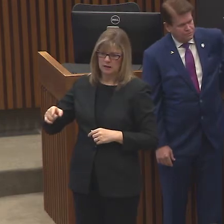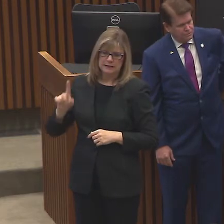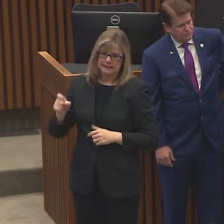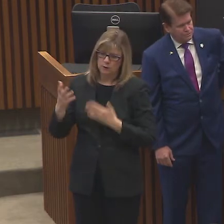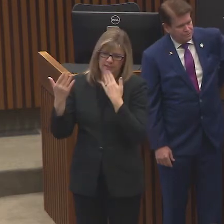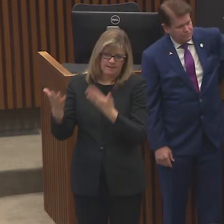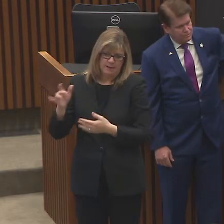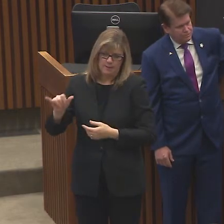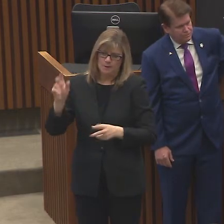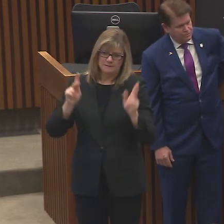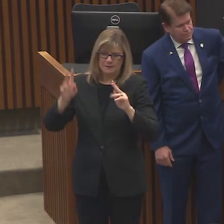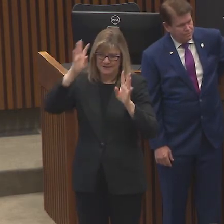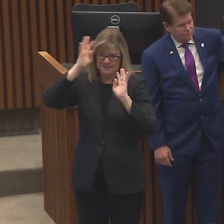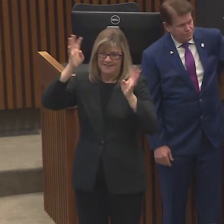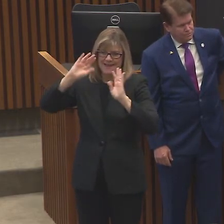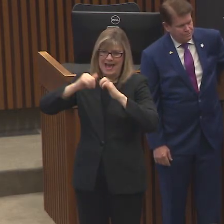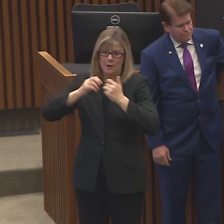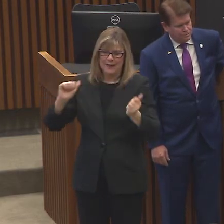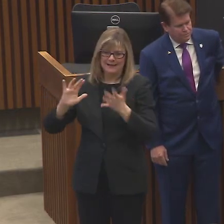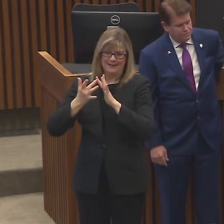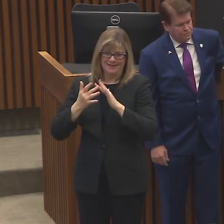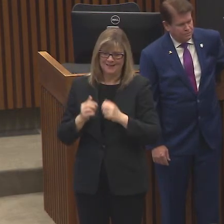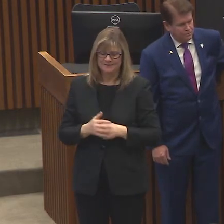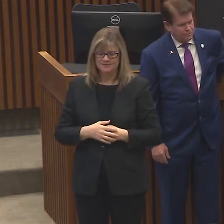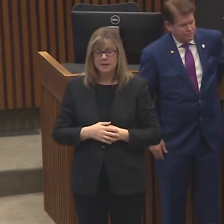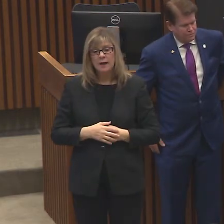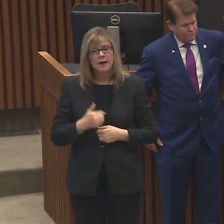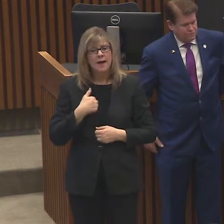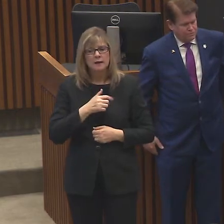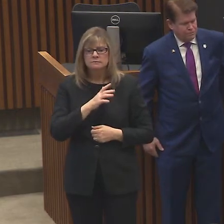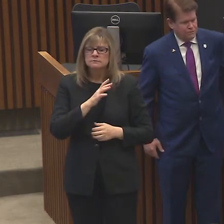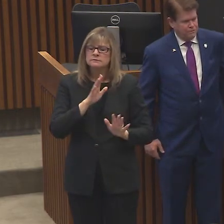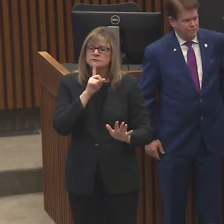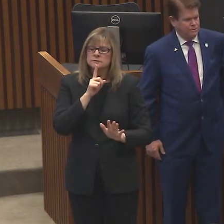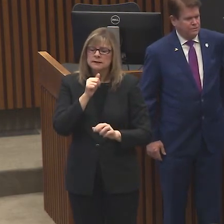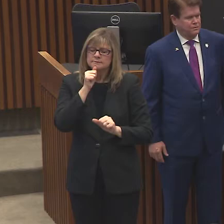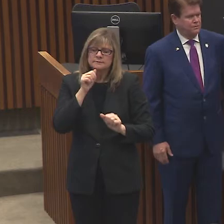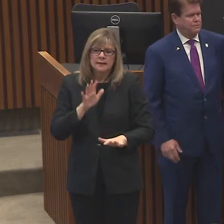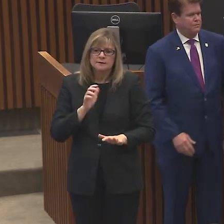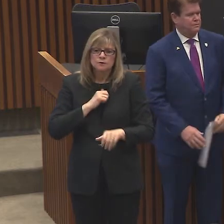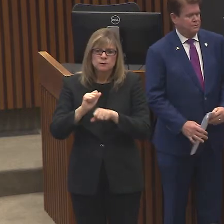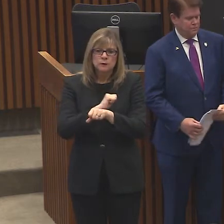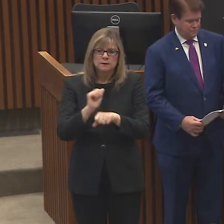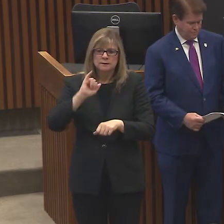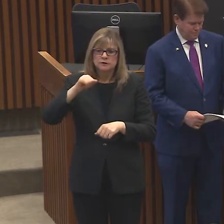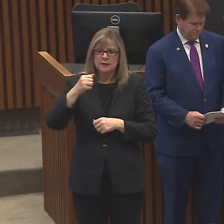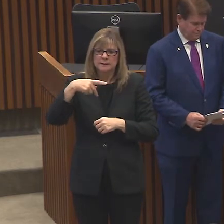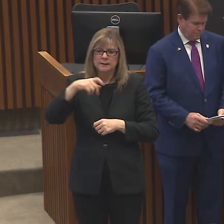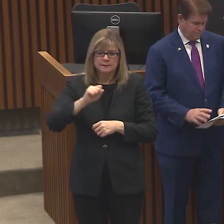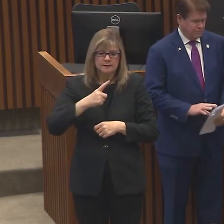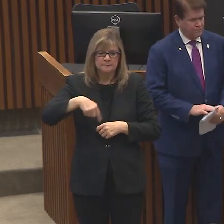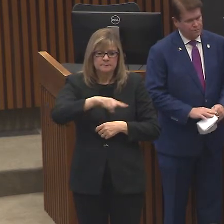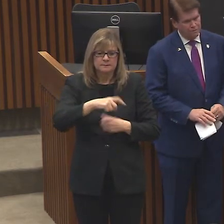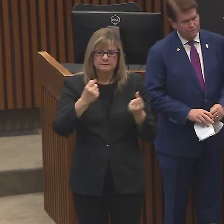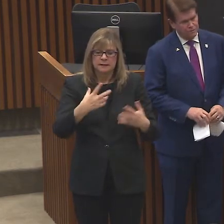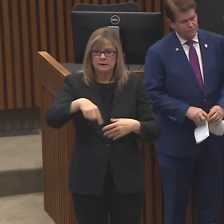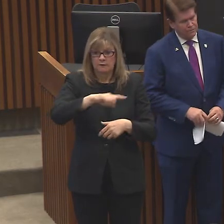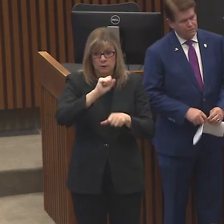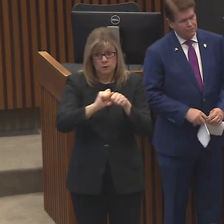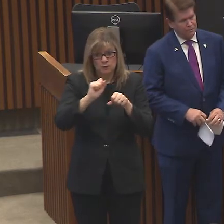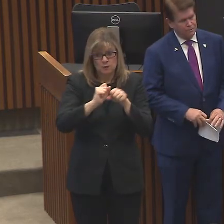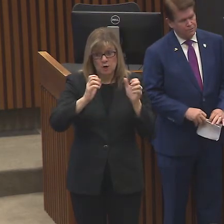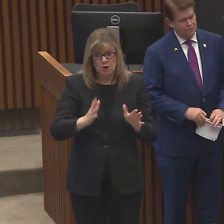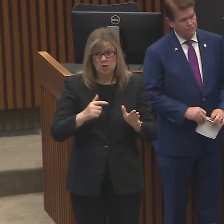I have the luxury of being at JPS with some of the finest workers like a lot of my colleagues have and I'm going to listen to what